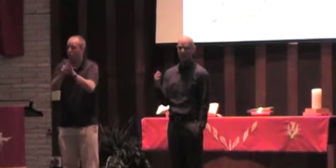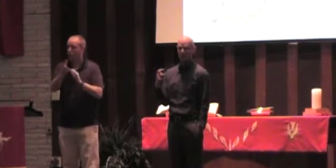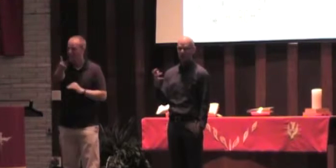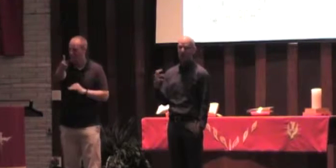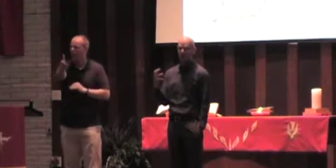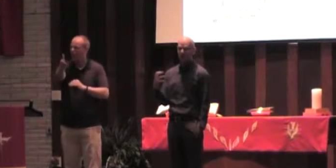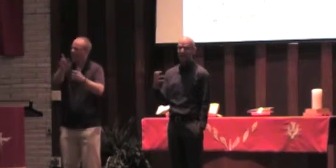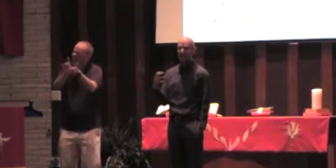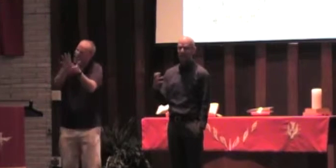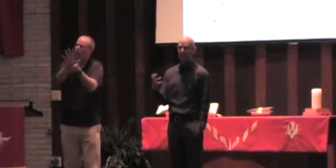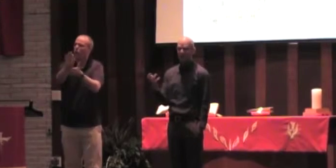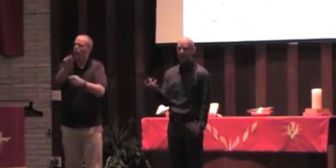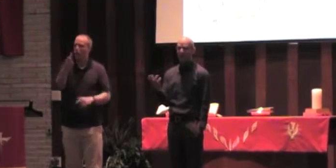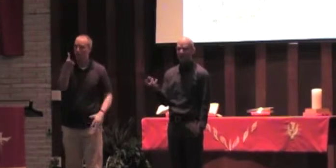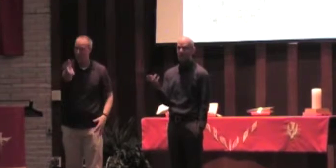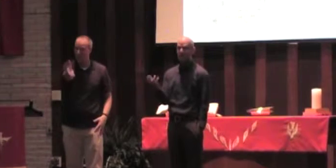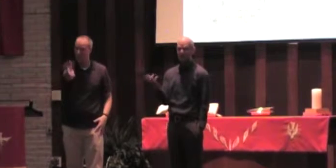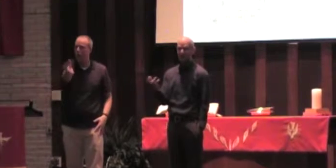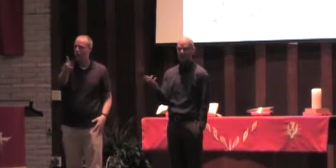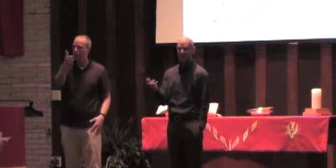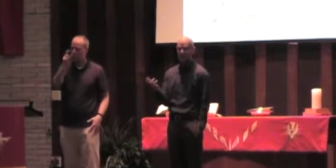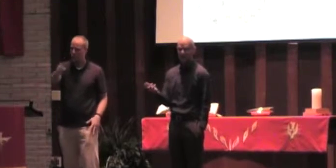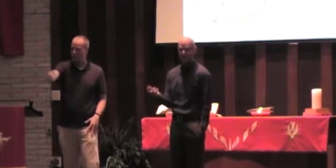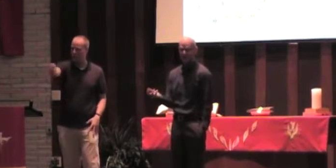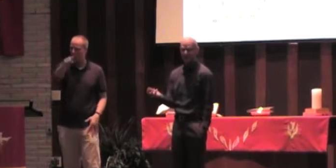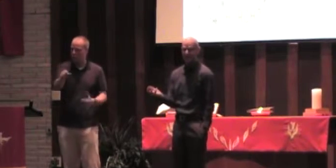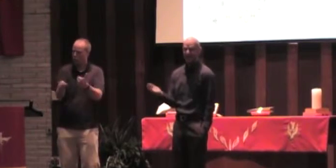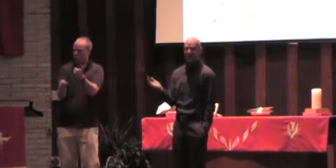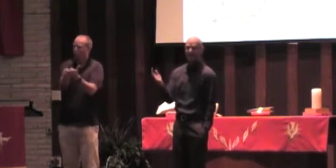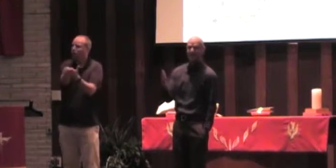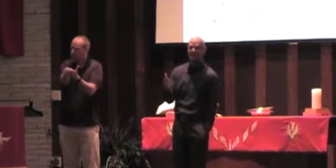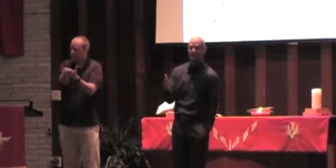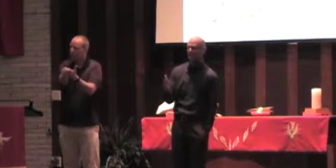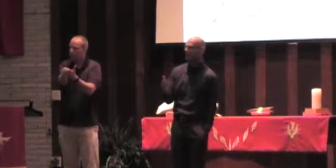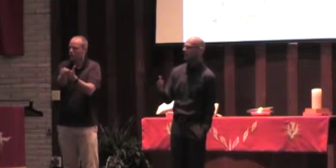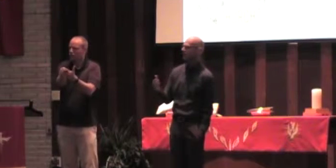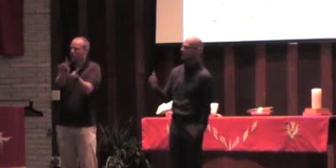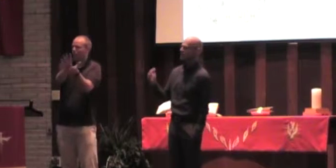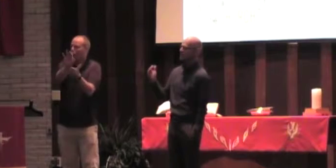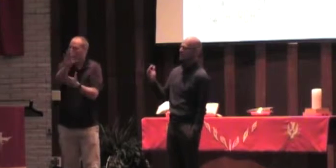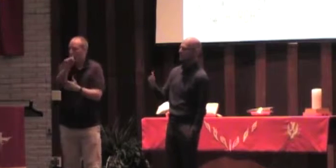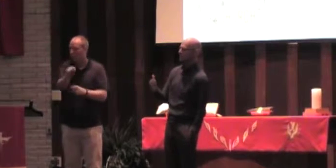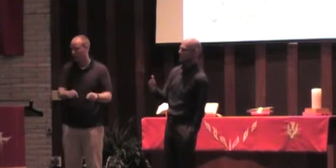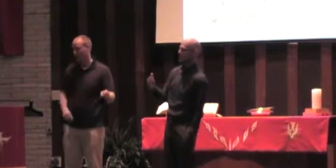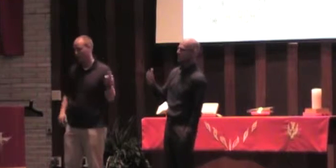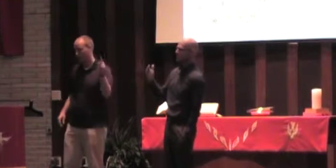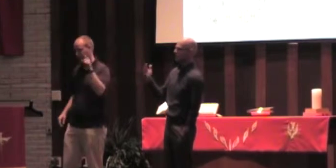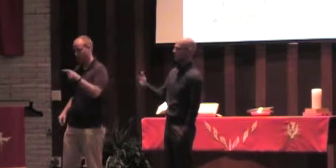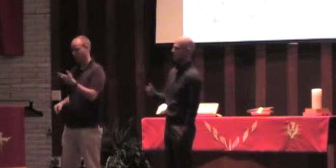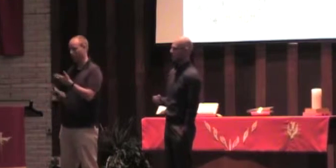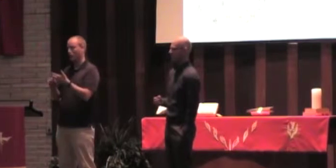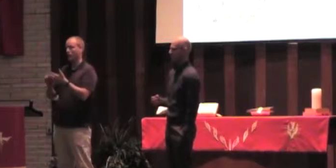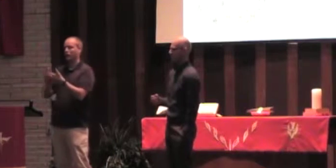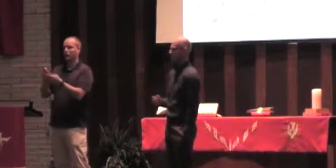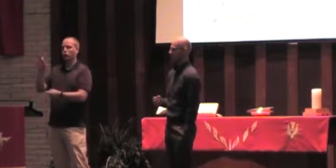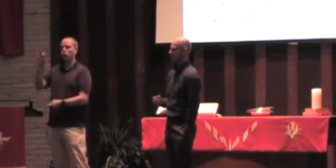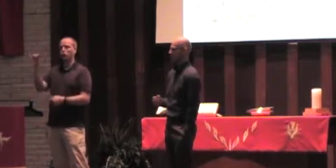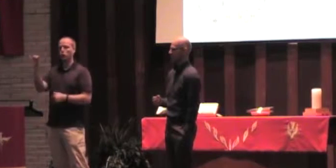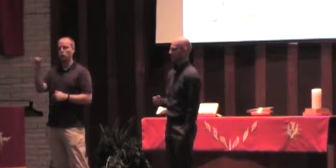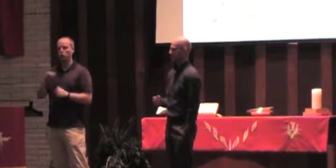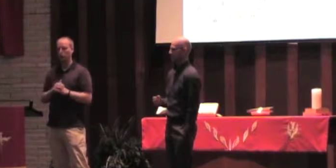There was something really threatening within the religious structures of their day. And lastly, there was this spiritual struggle